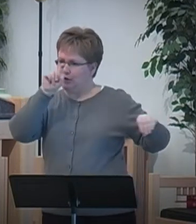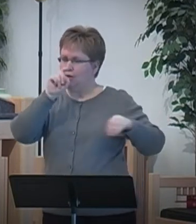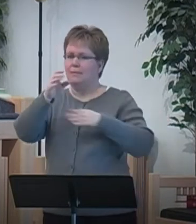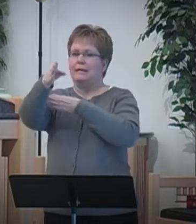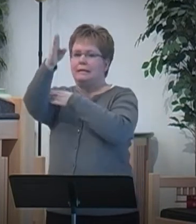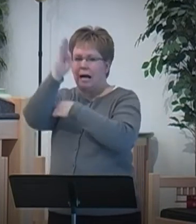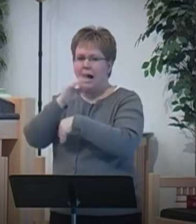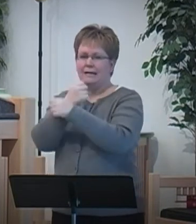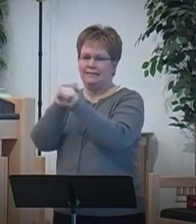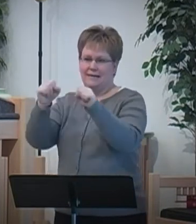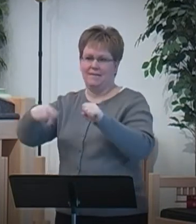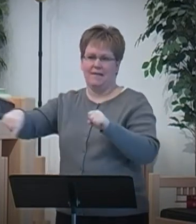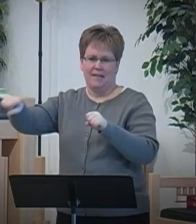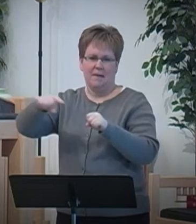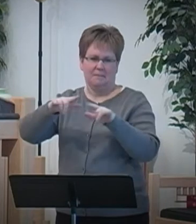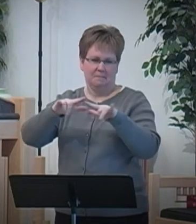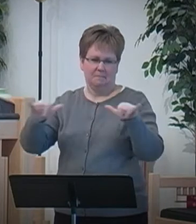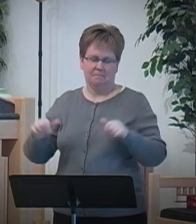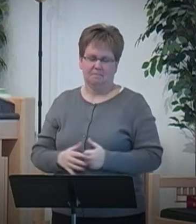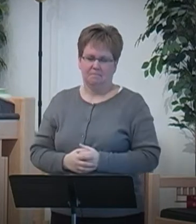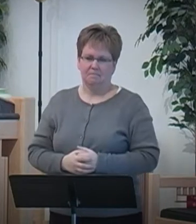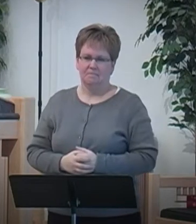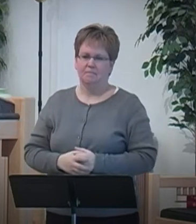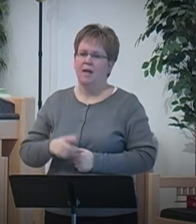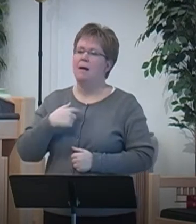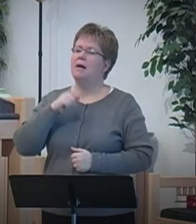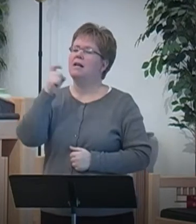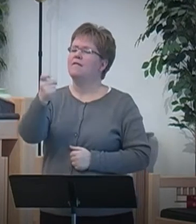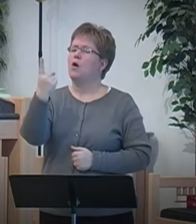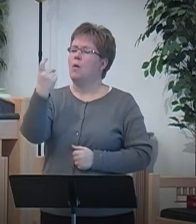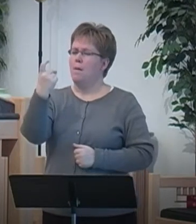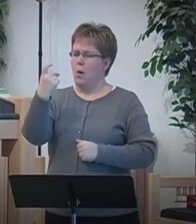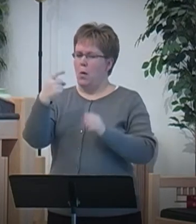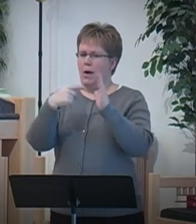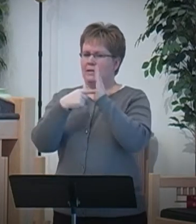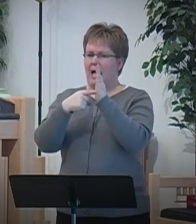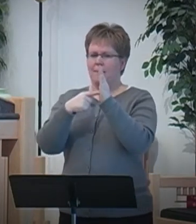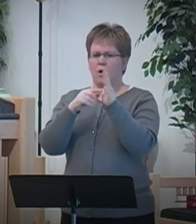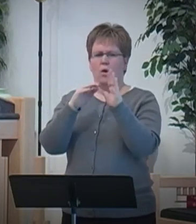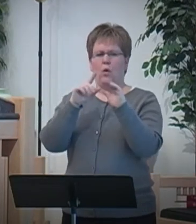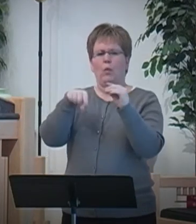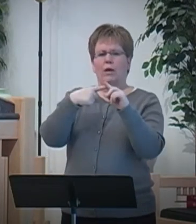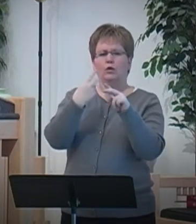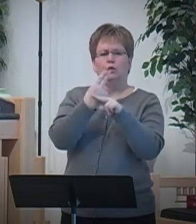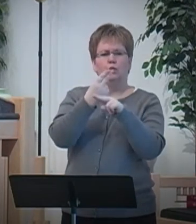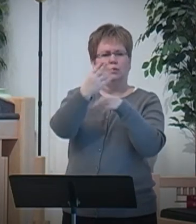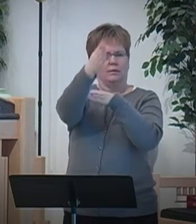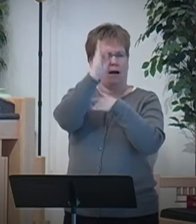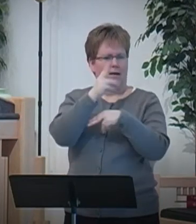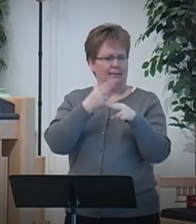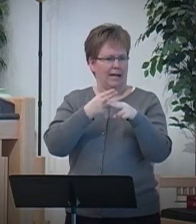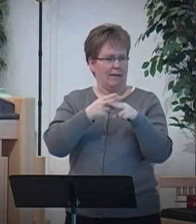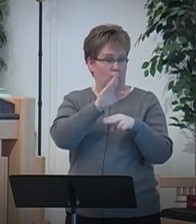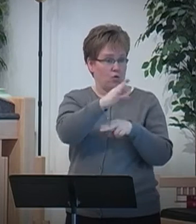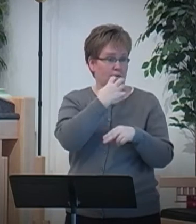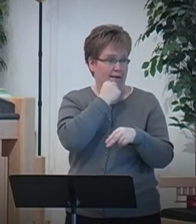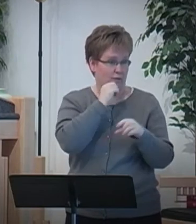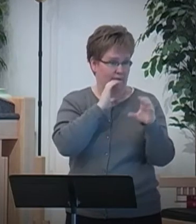Let me give you one more example of the way that it makes a difference to use God's name in caring conversation. Here at